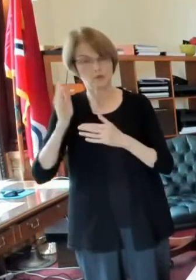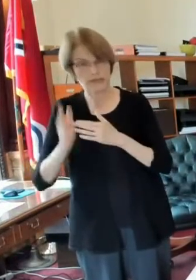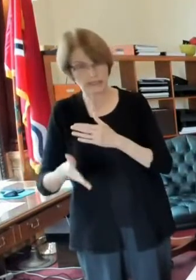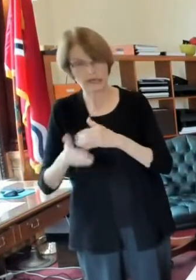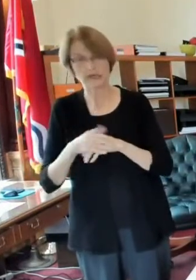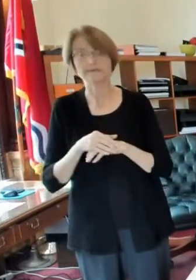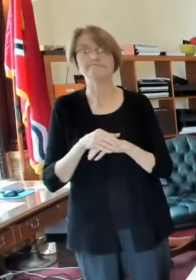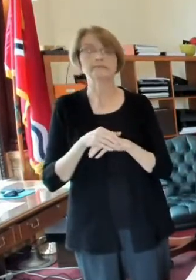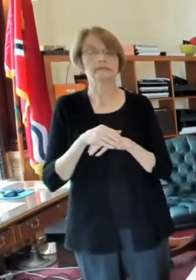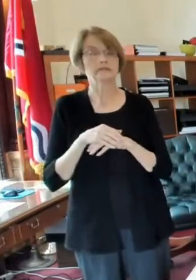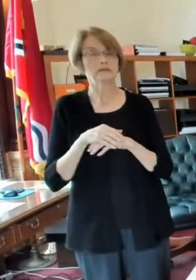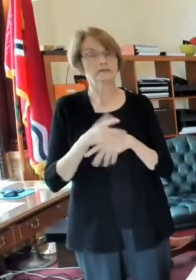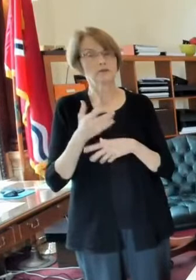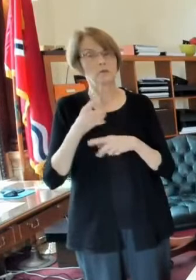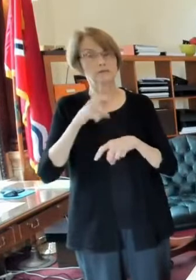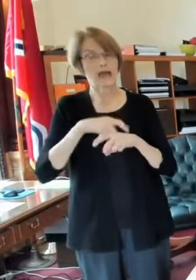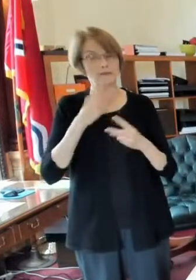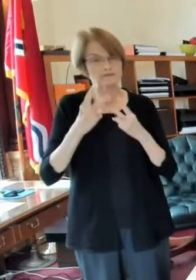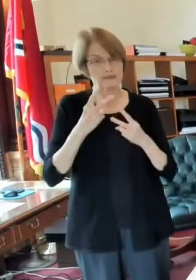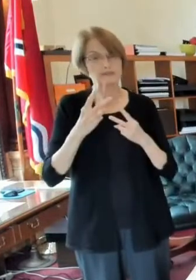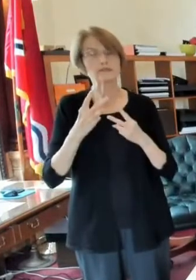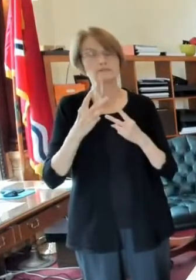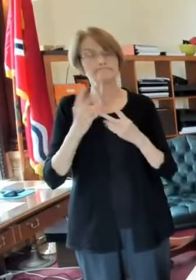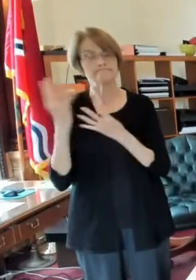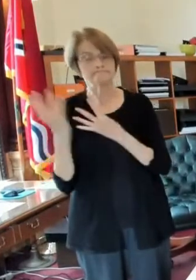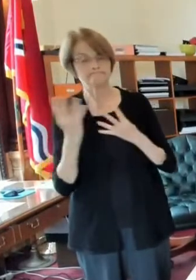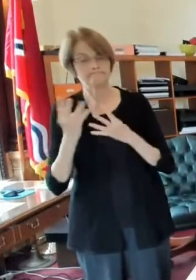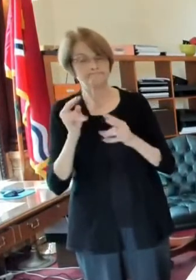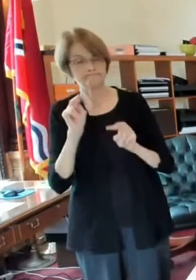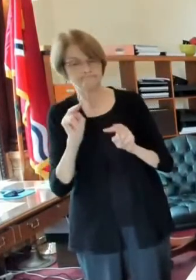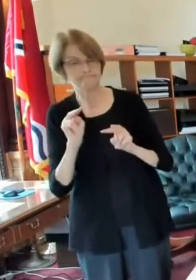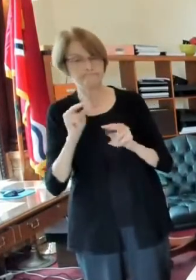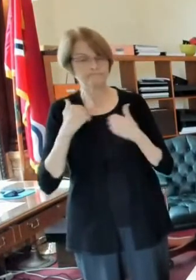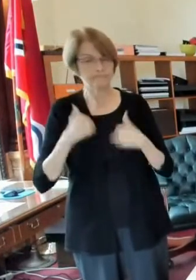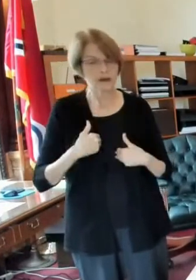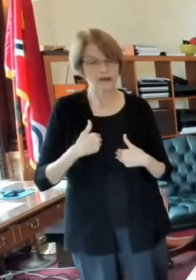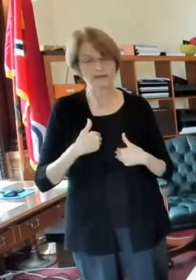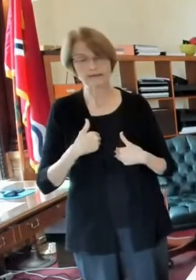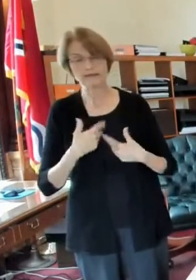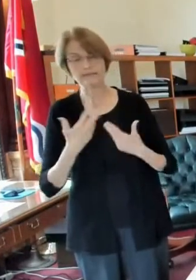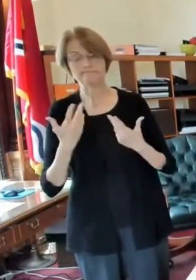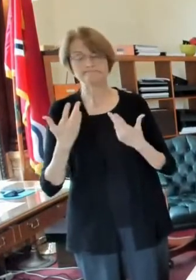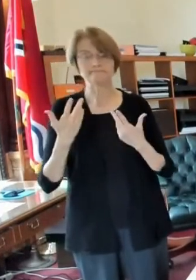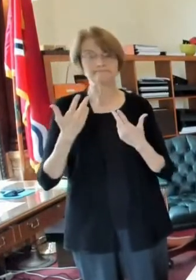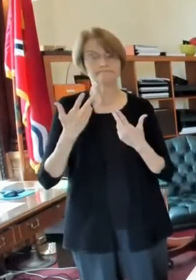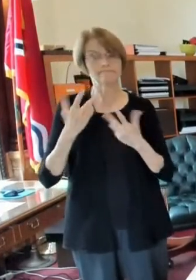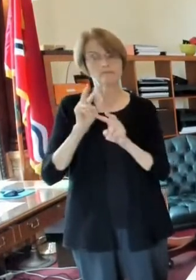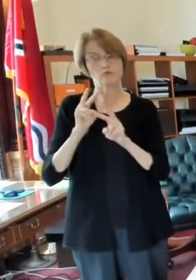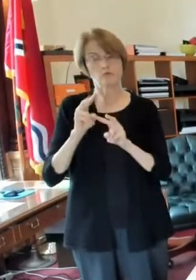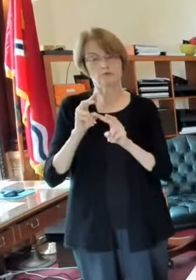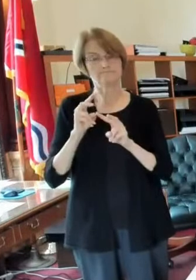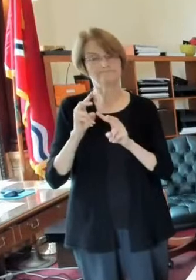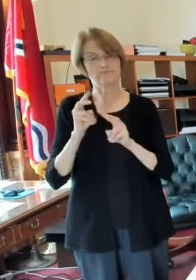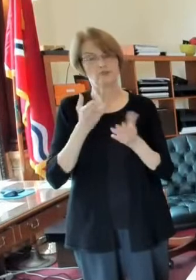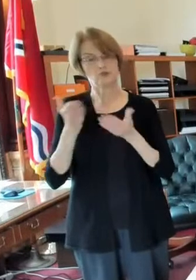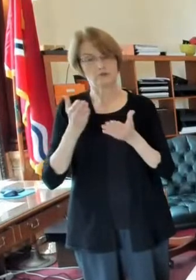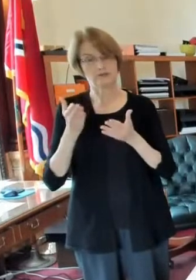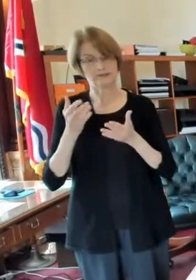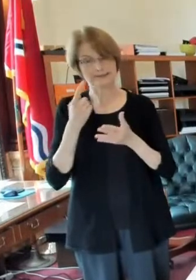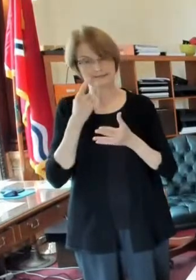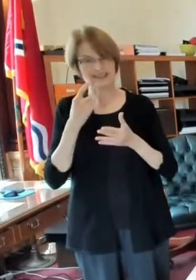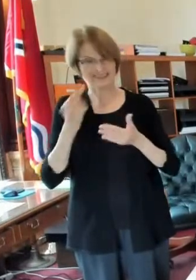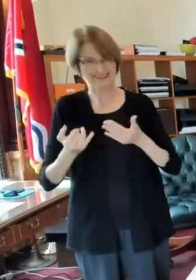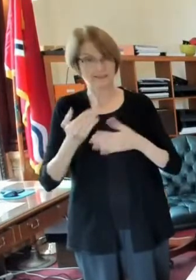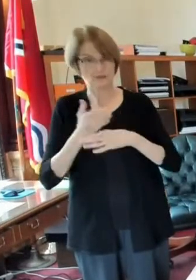service this weekend so um you know we're just trying to get through that for this week and certainly our